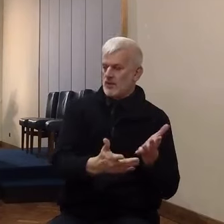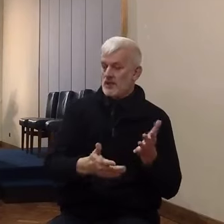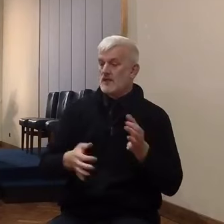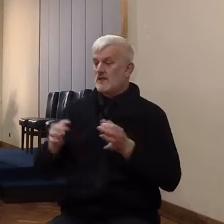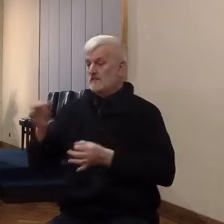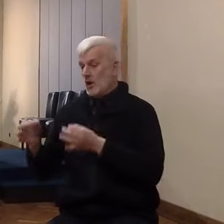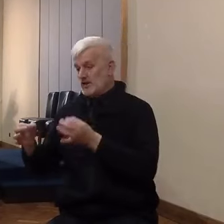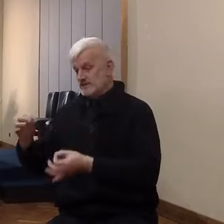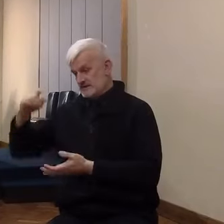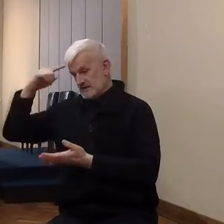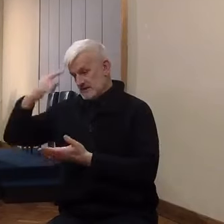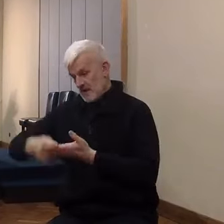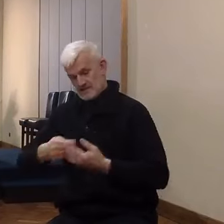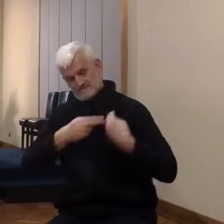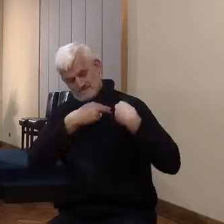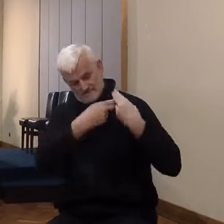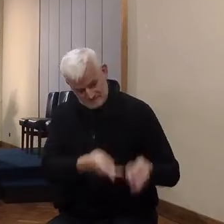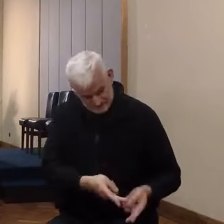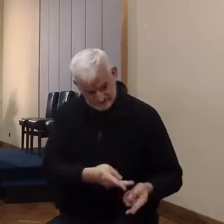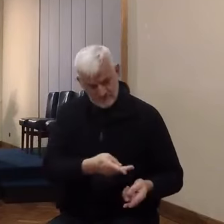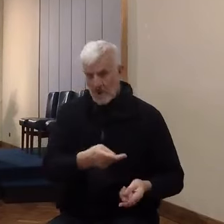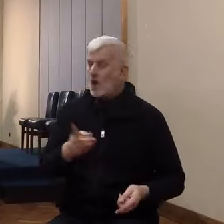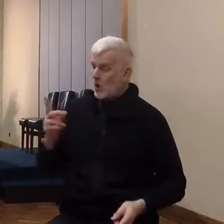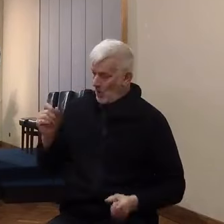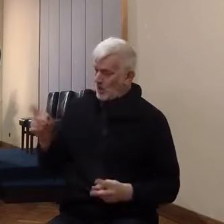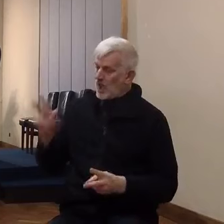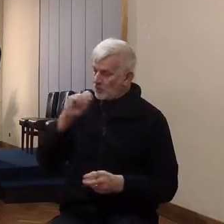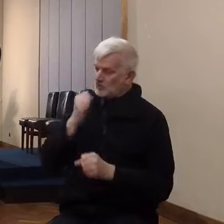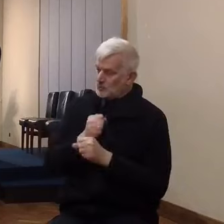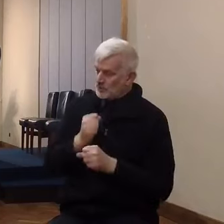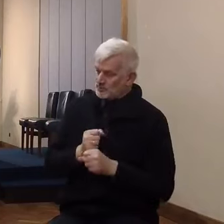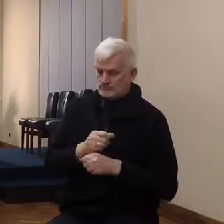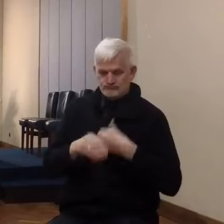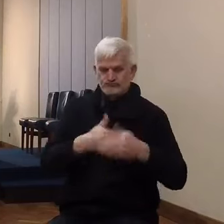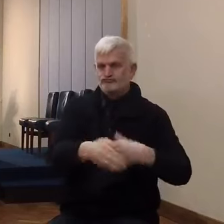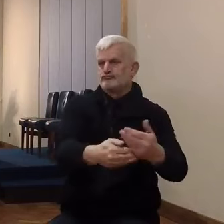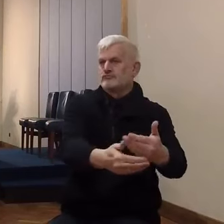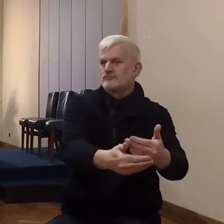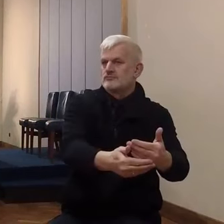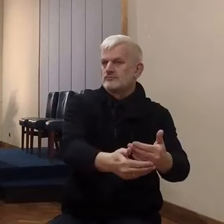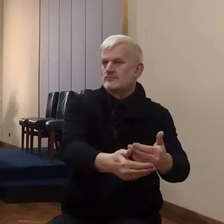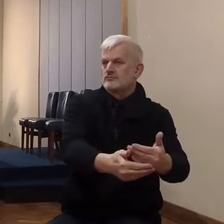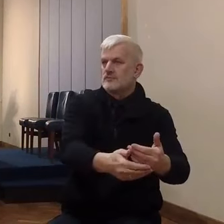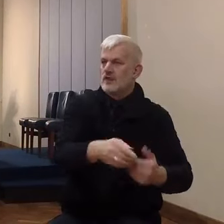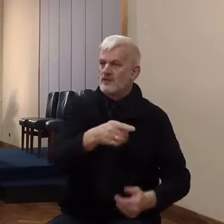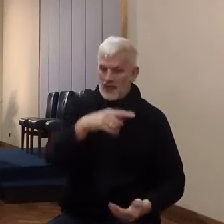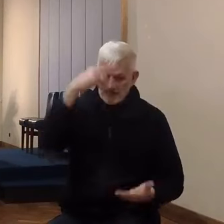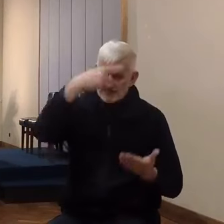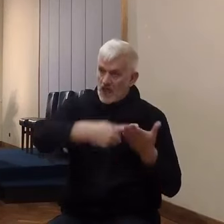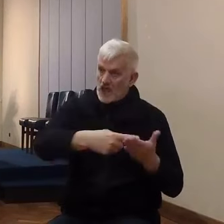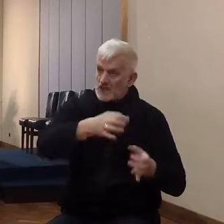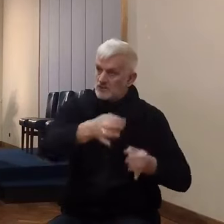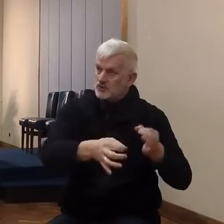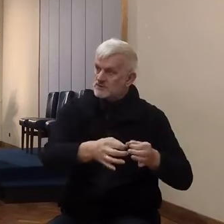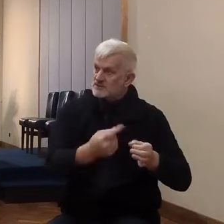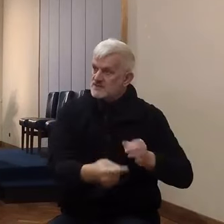to make policy. one suspects that these days that's broken down to some extent. don't know. But anyway,